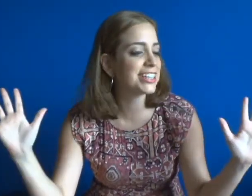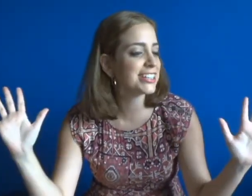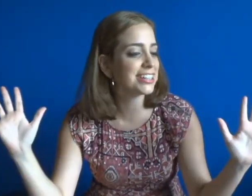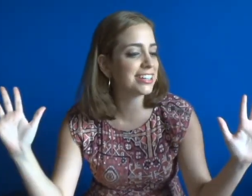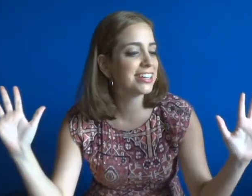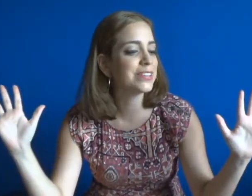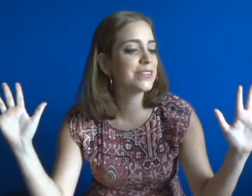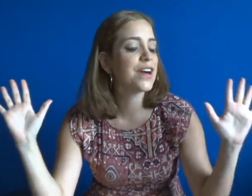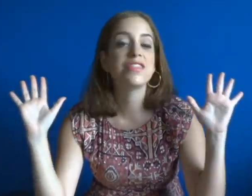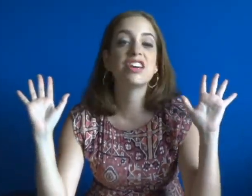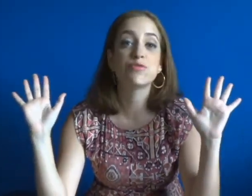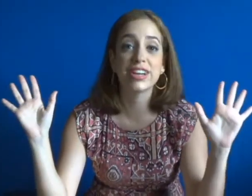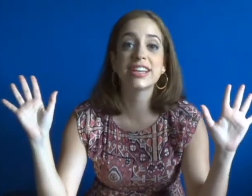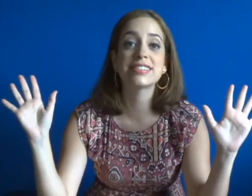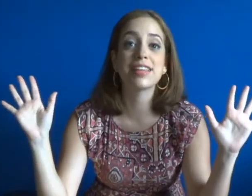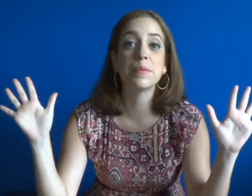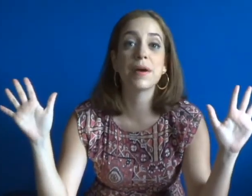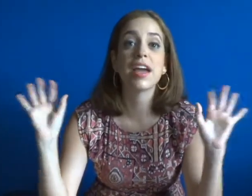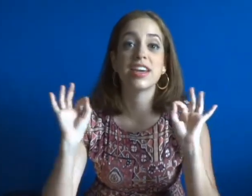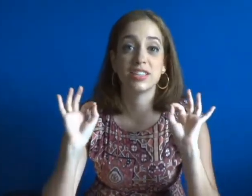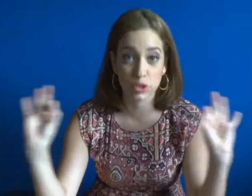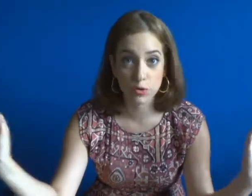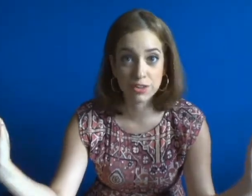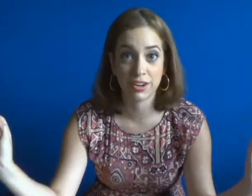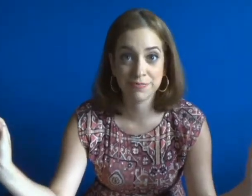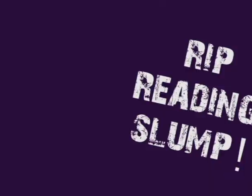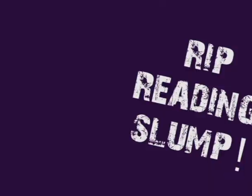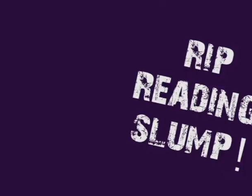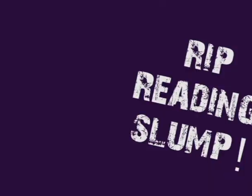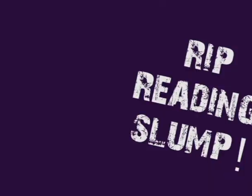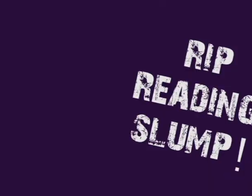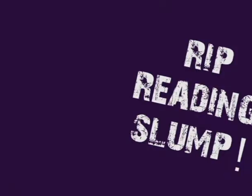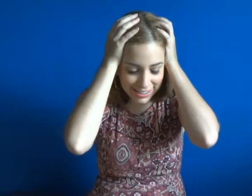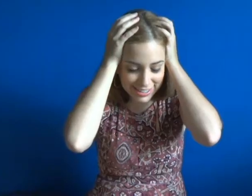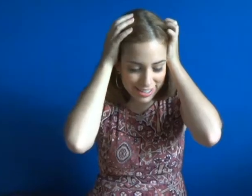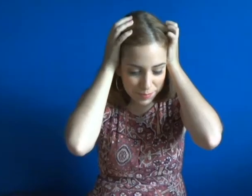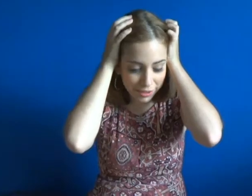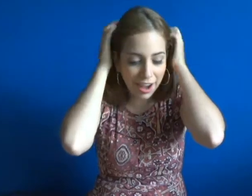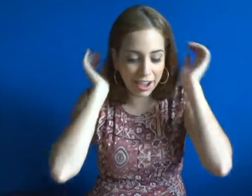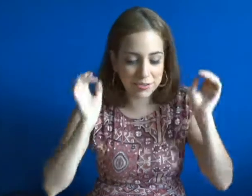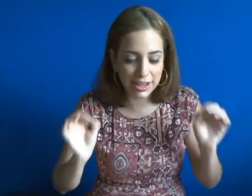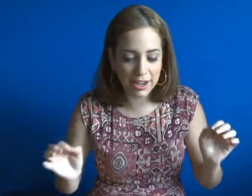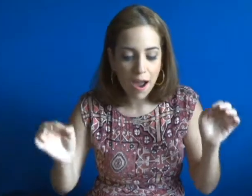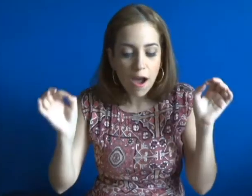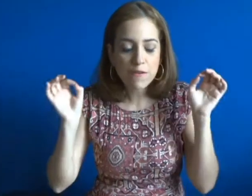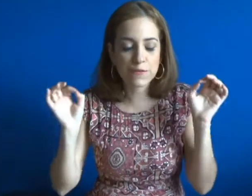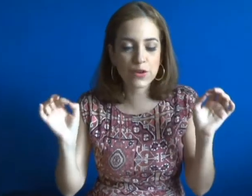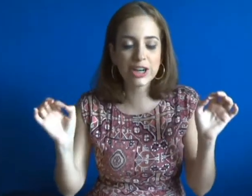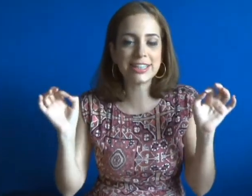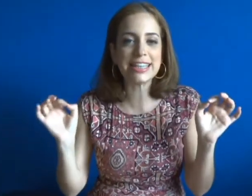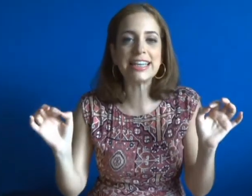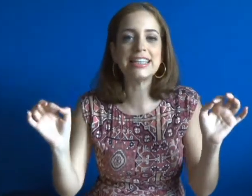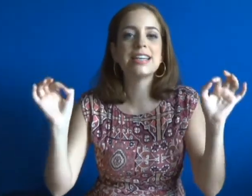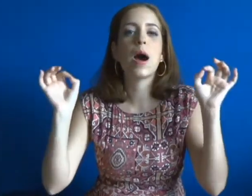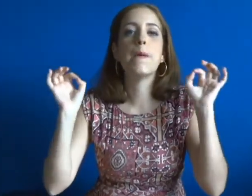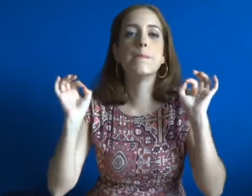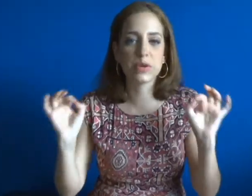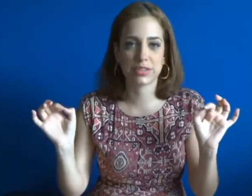tell you, the reading slump is over. In December I read 14 books.